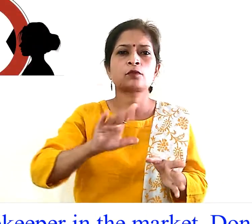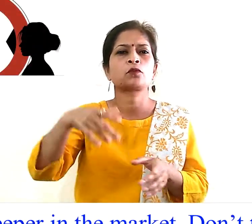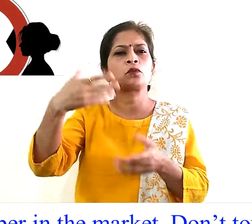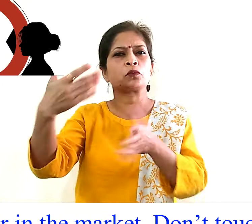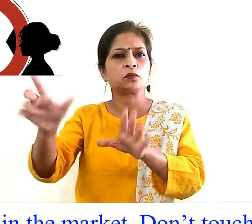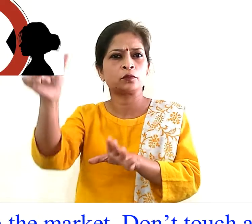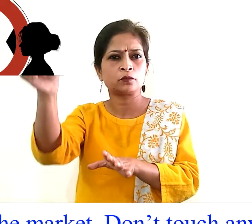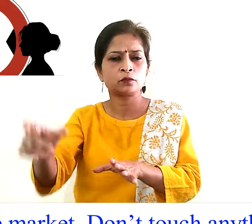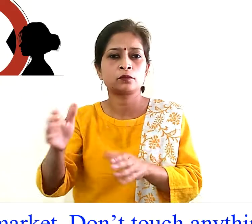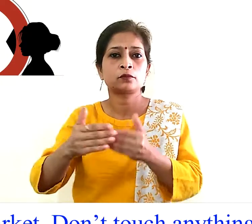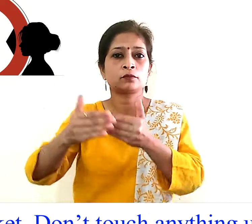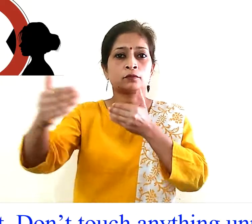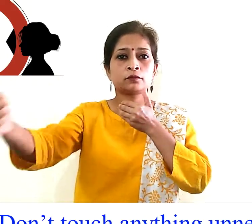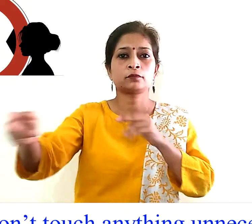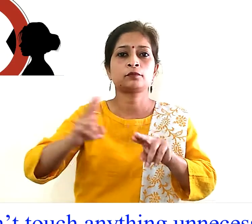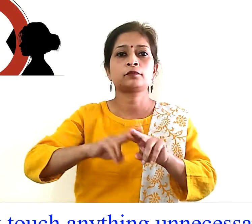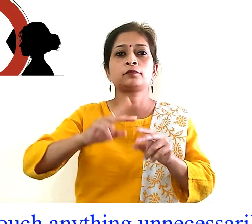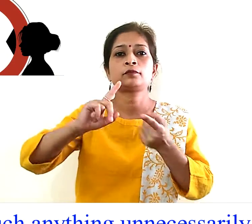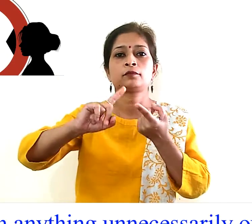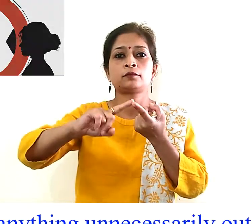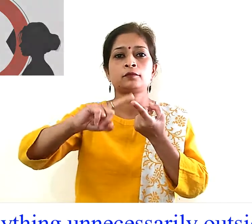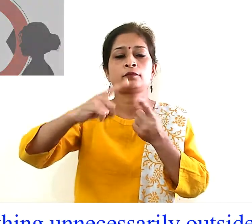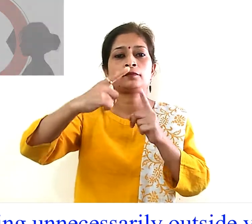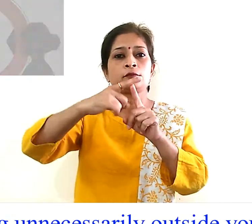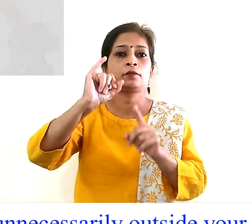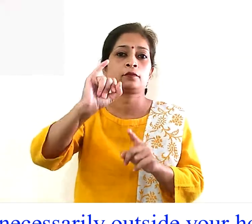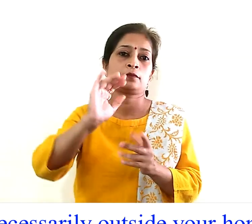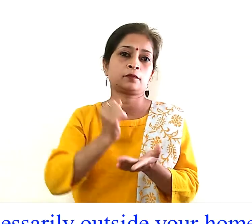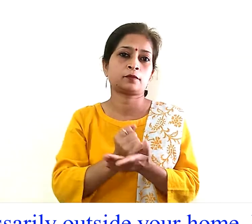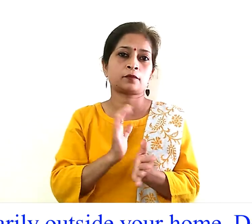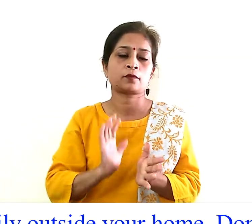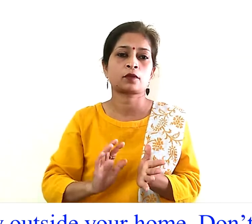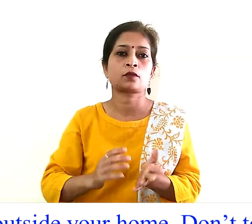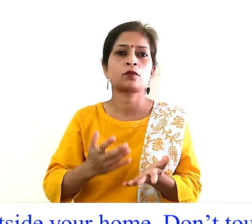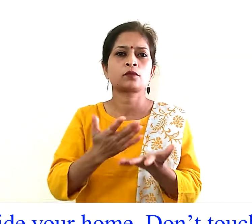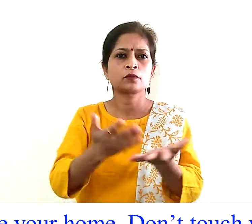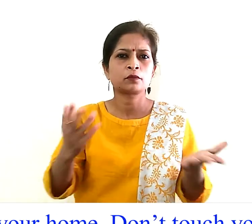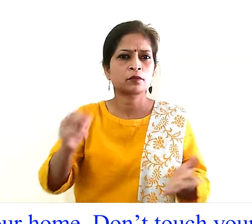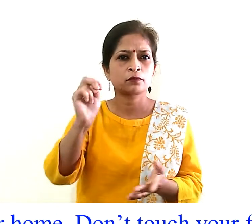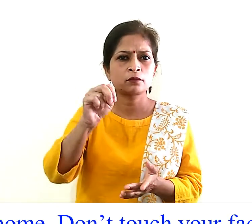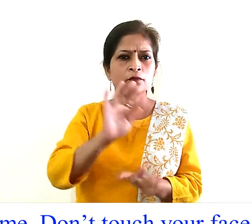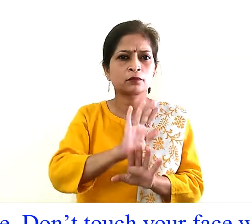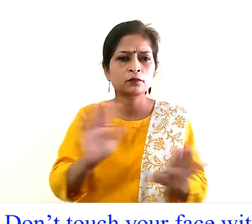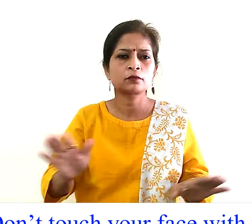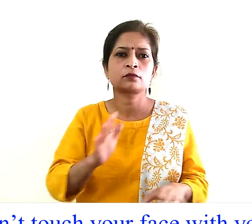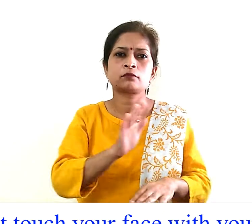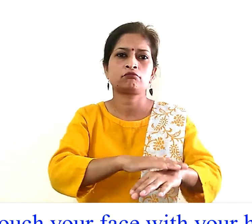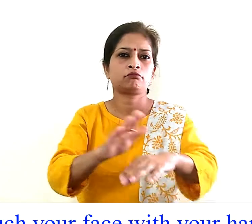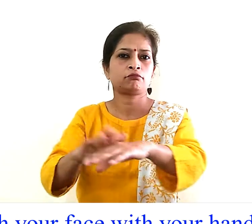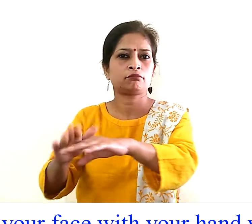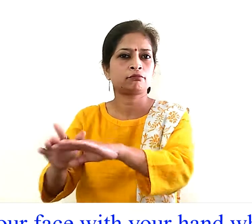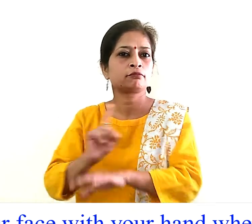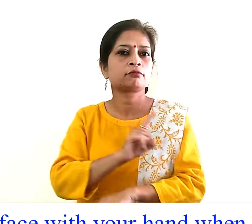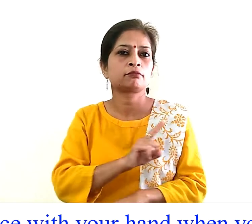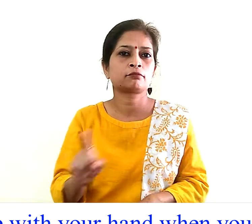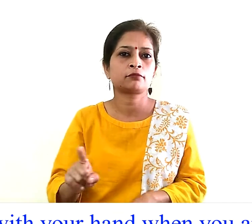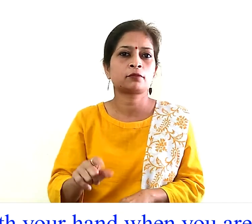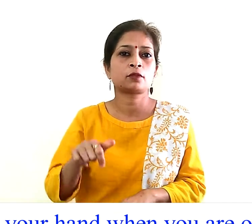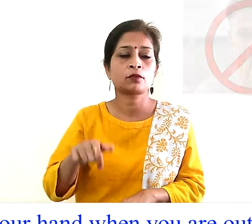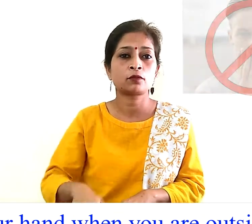from any person or shopkeeper in the market don't touch anything unnecessarily outside your home don't touch